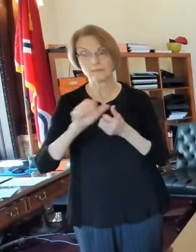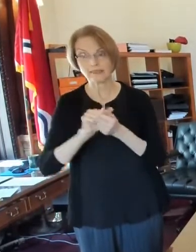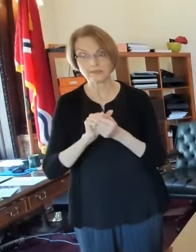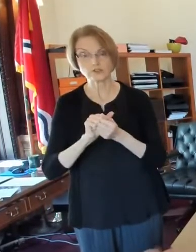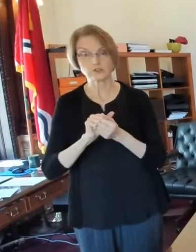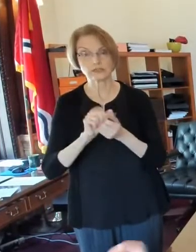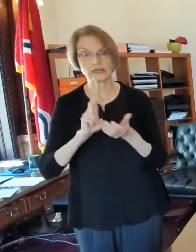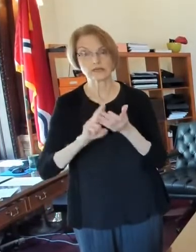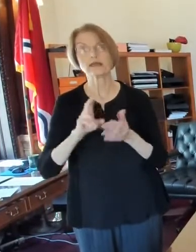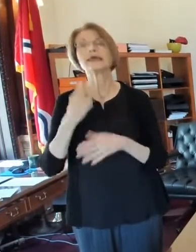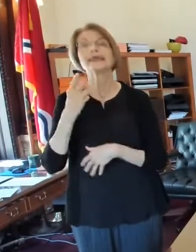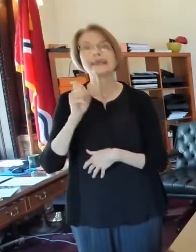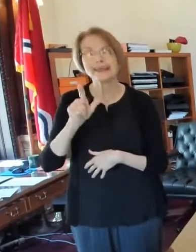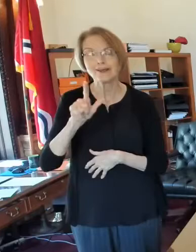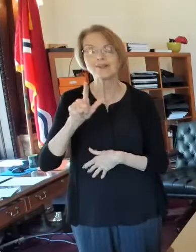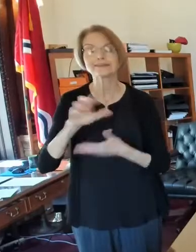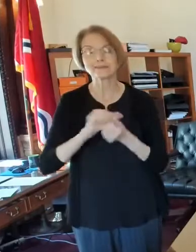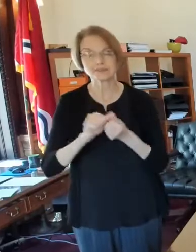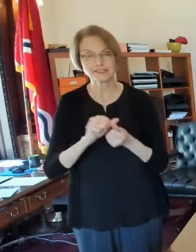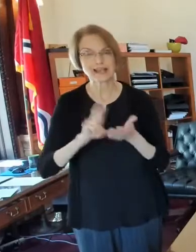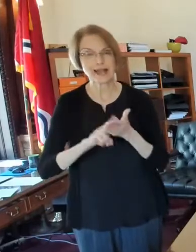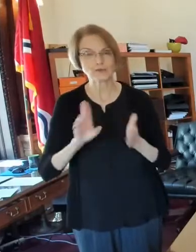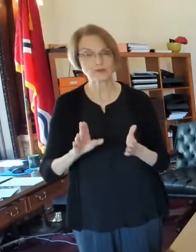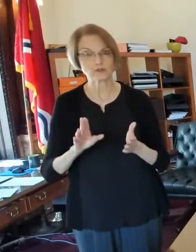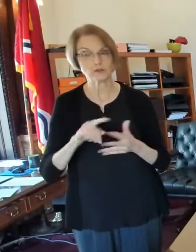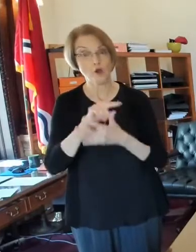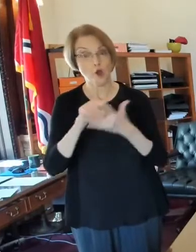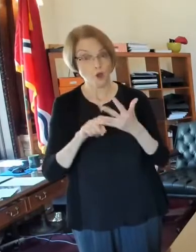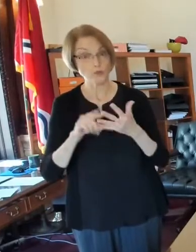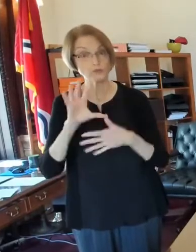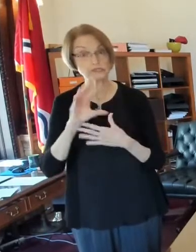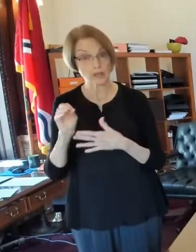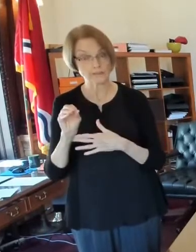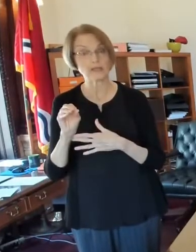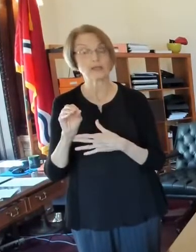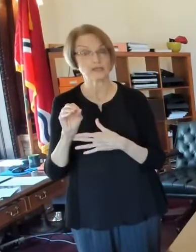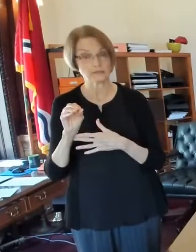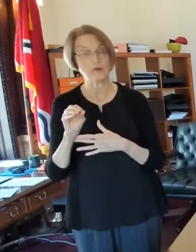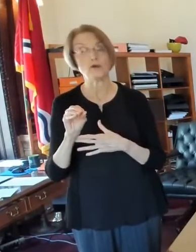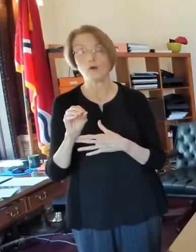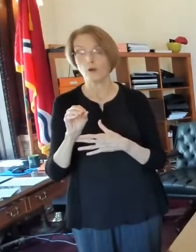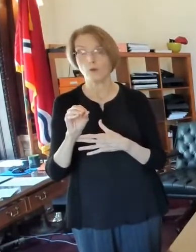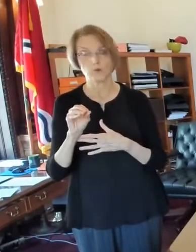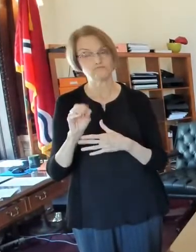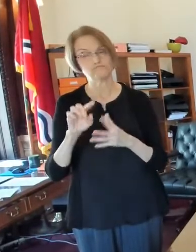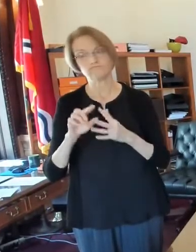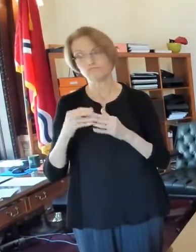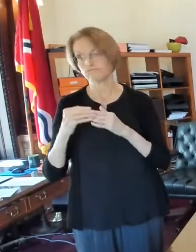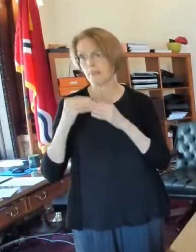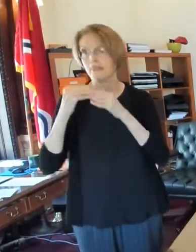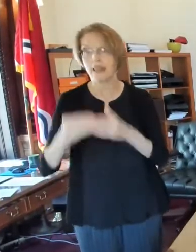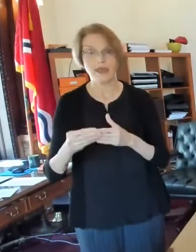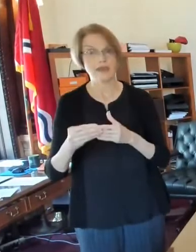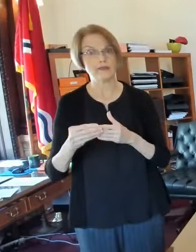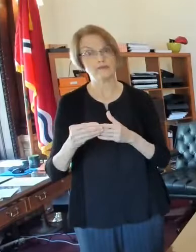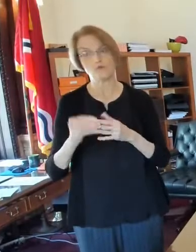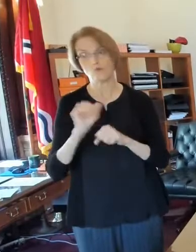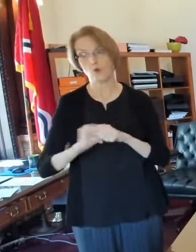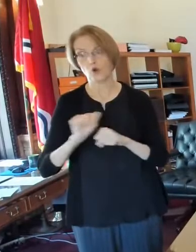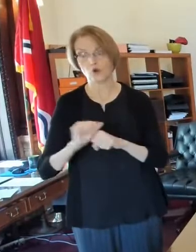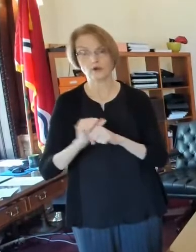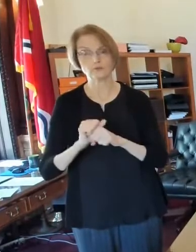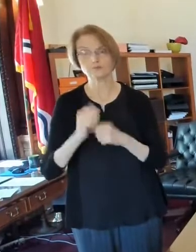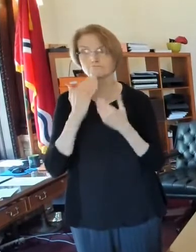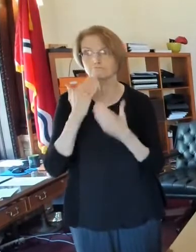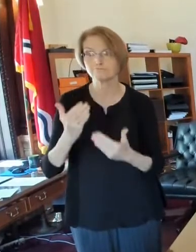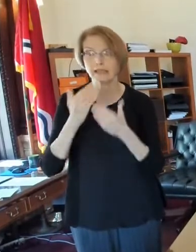excuse me, hill demolition contractors. Those companies really were, uh, spearheaded this and we are so appreciative of